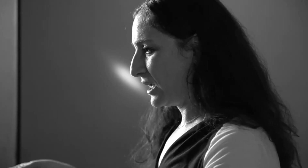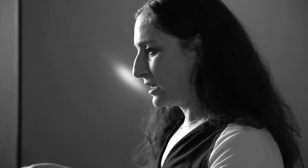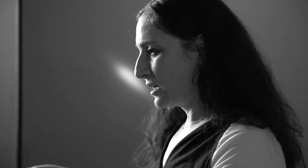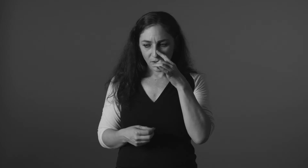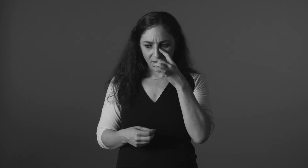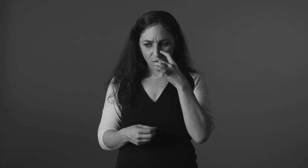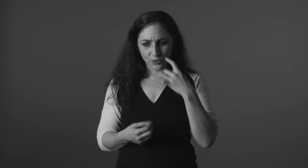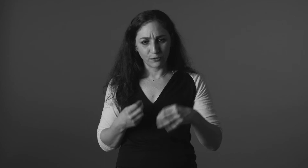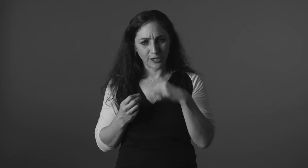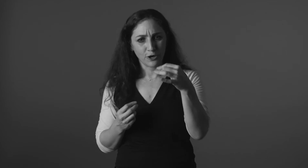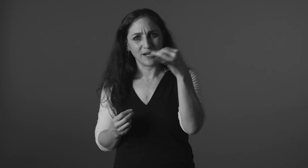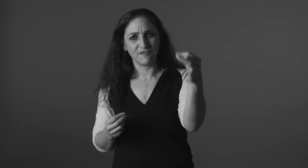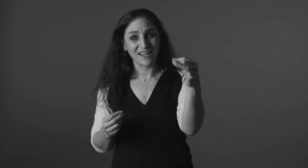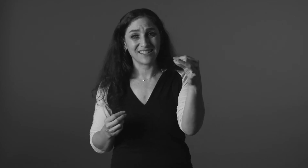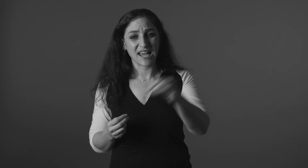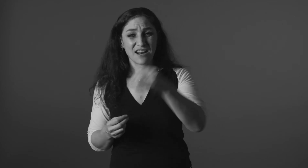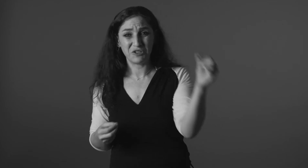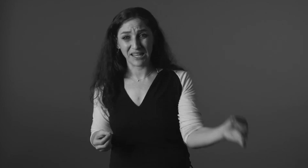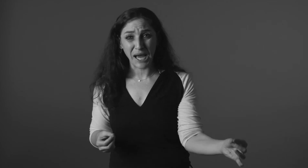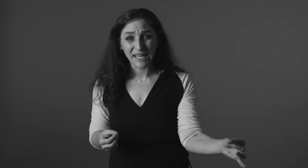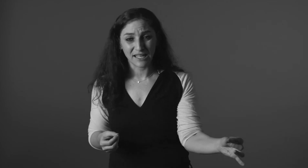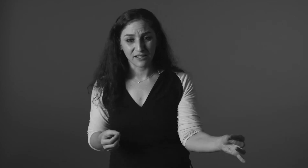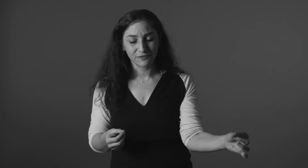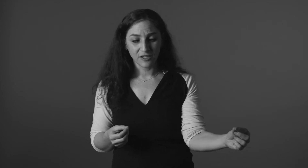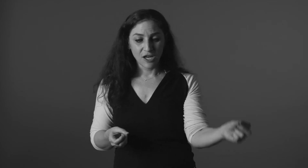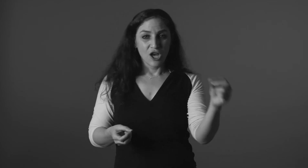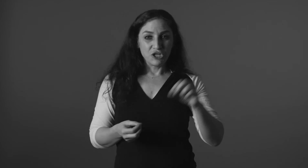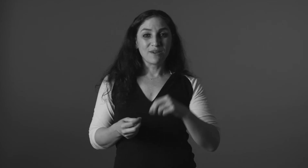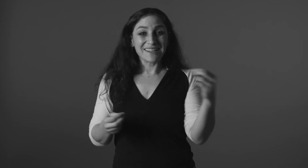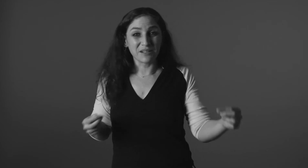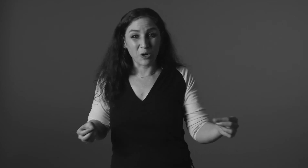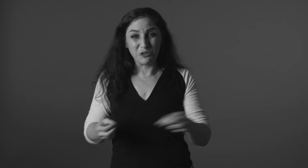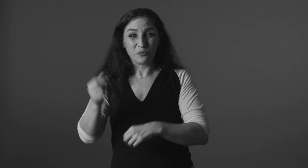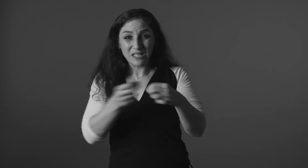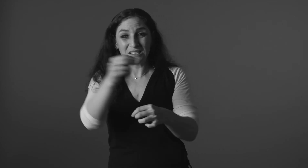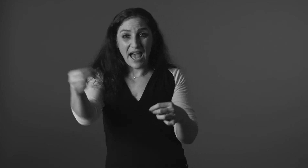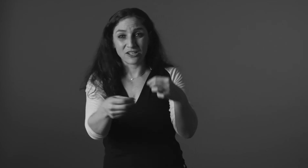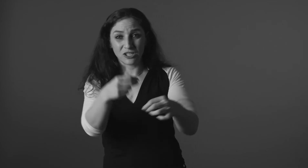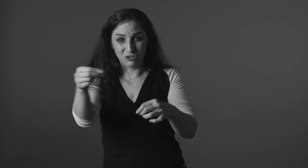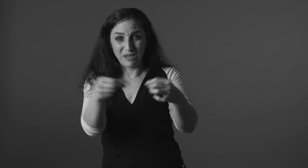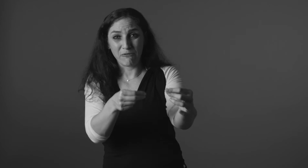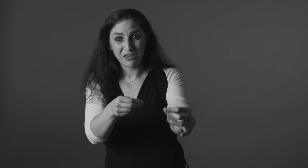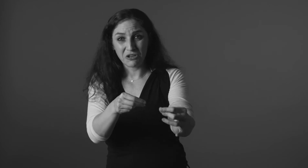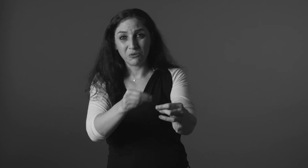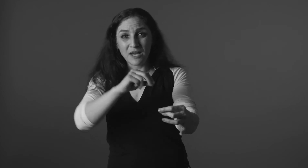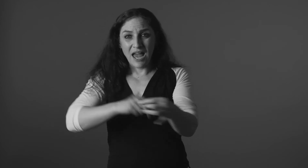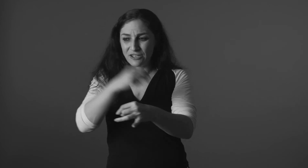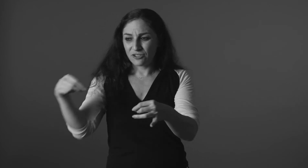if you sort of want to go in and investigate. And if you get lucky enough, you get someone who's willing to actually do that with you and you